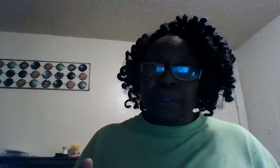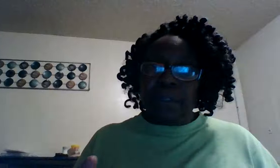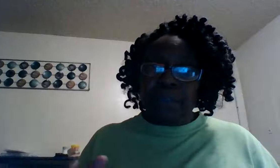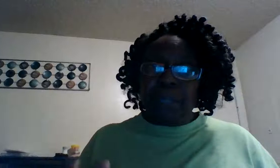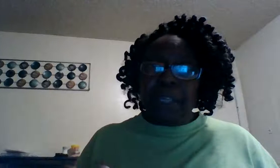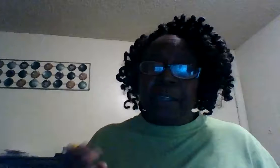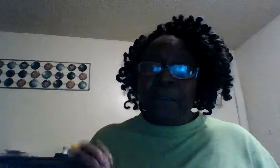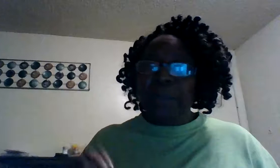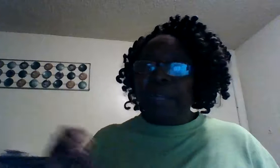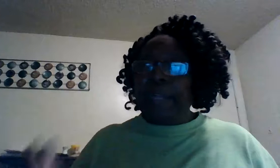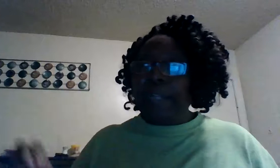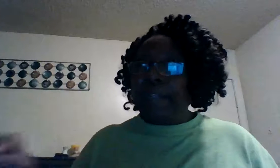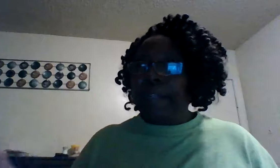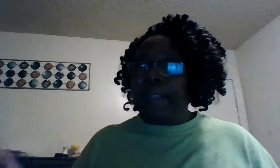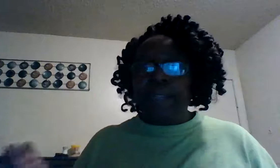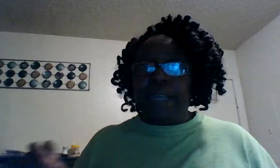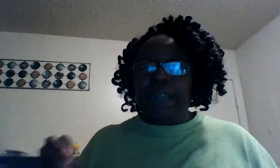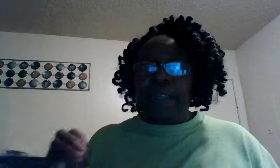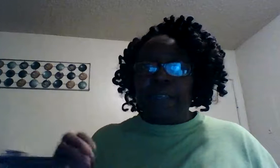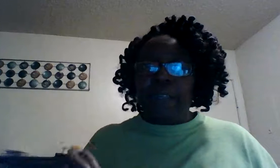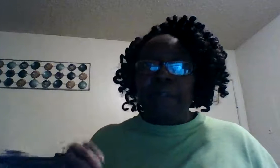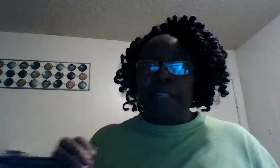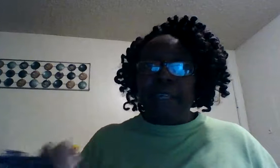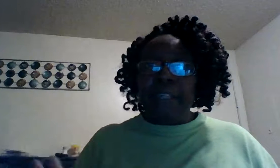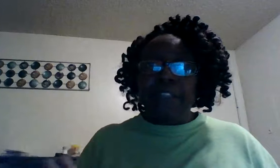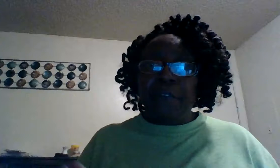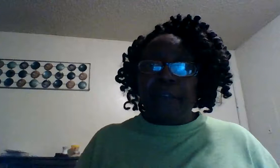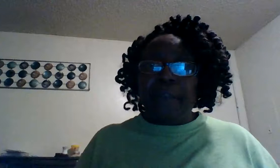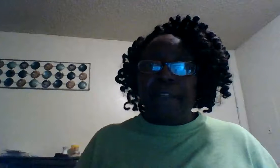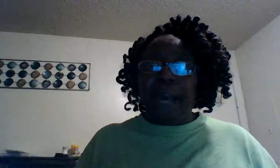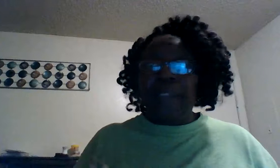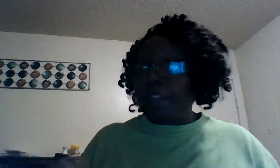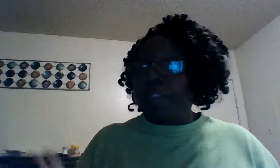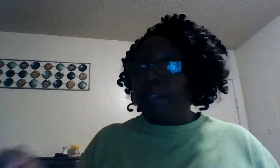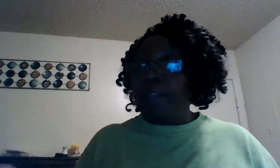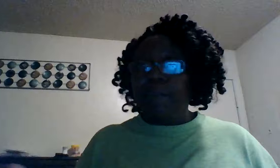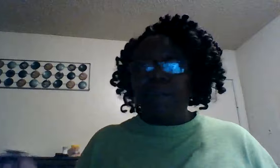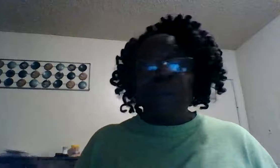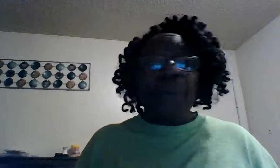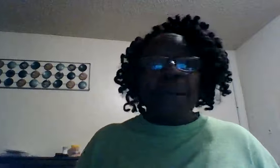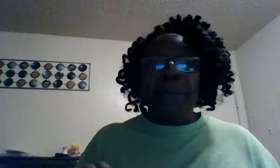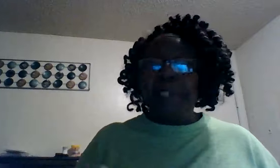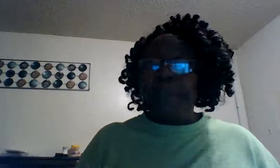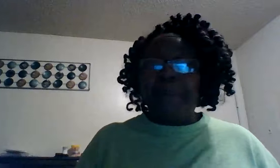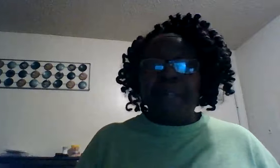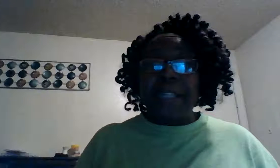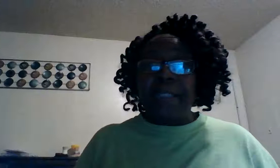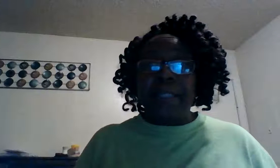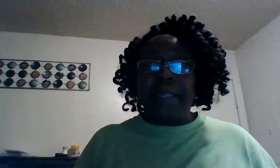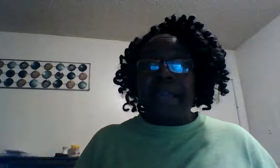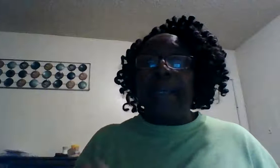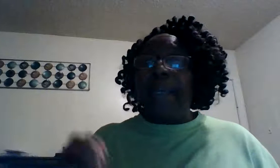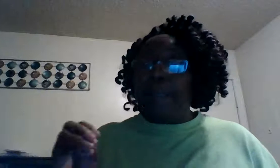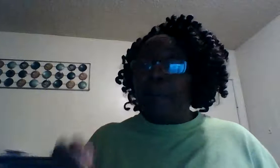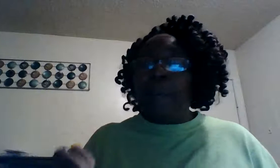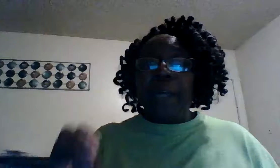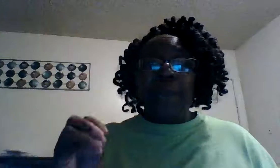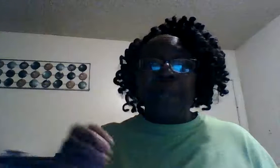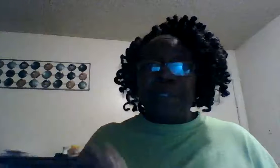me who anything that's coming in your life god still love you no matter what you are facing today no matter what